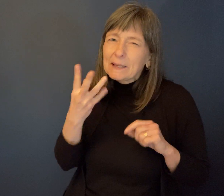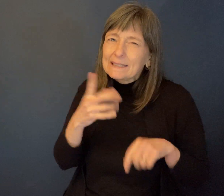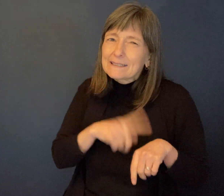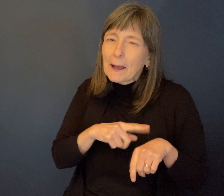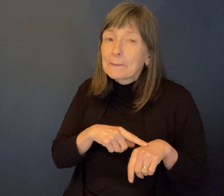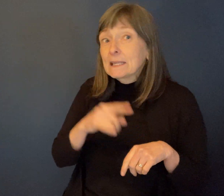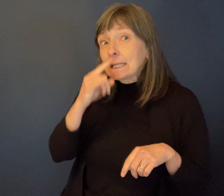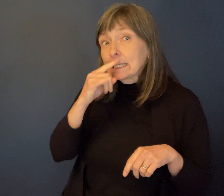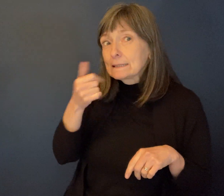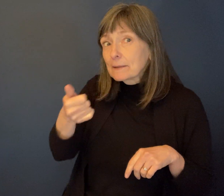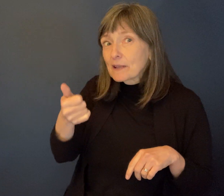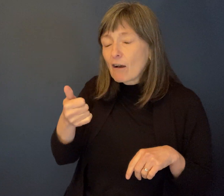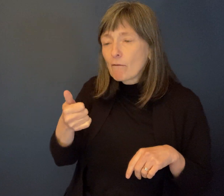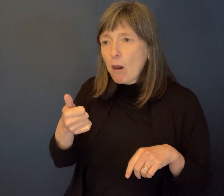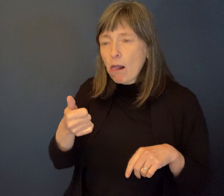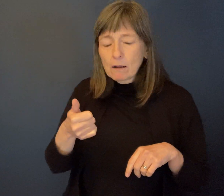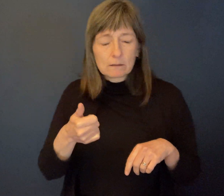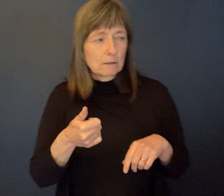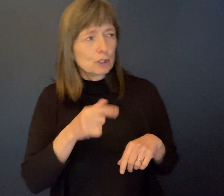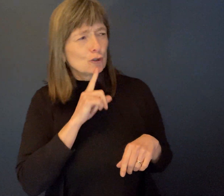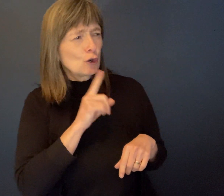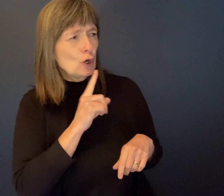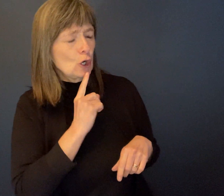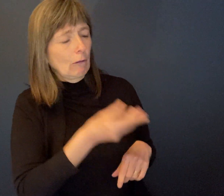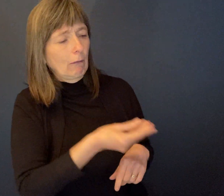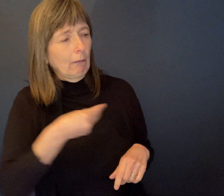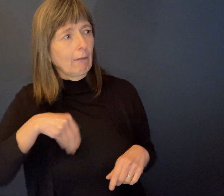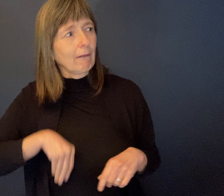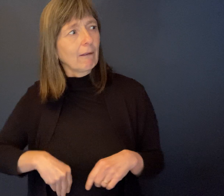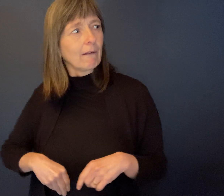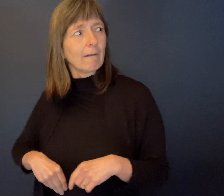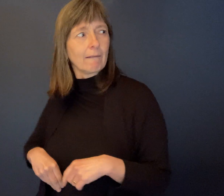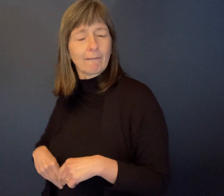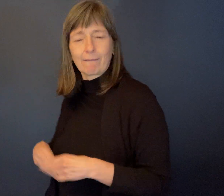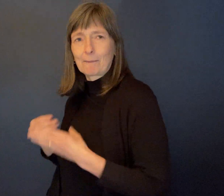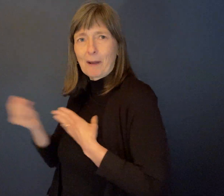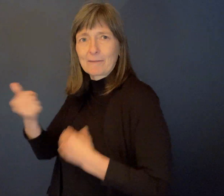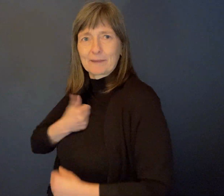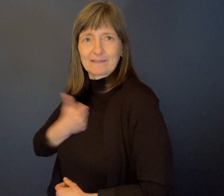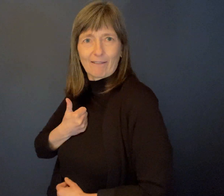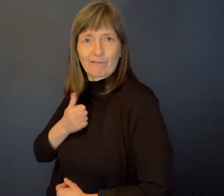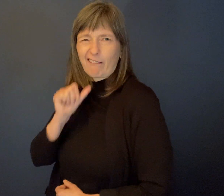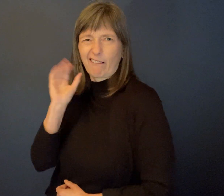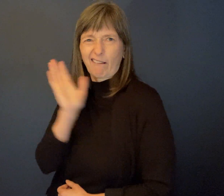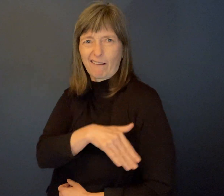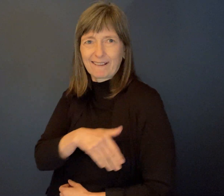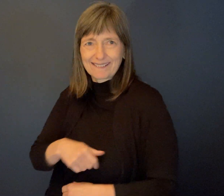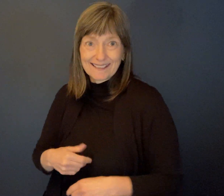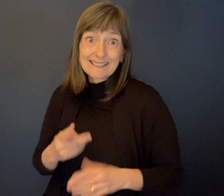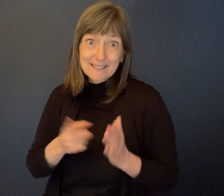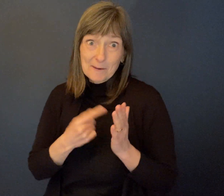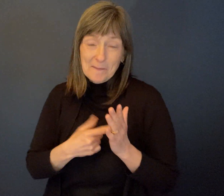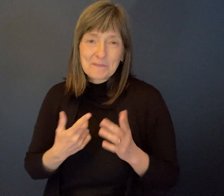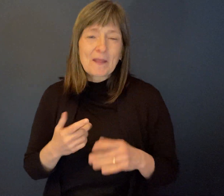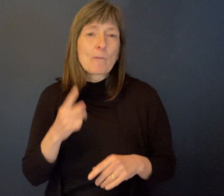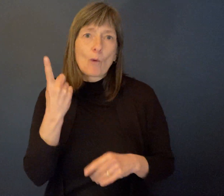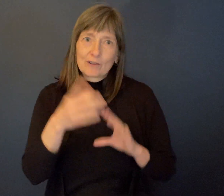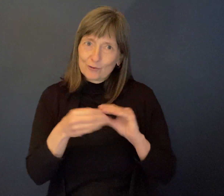just took the money and, yeah, took care of their own needs, I'm sure. But Mel Fitzgerald, have to tell you this story, and everybody